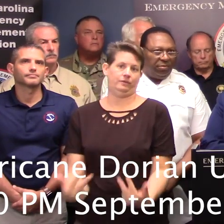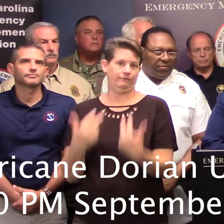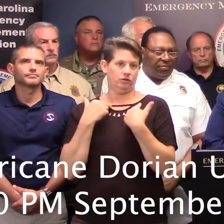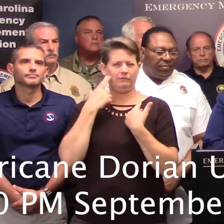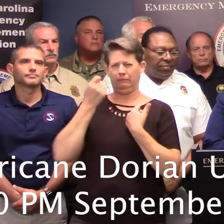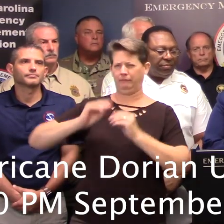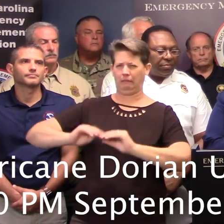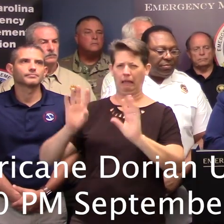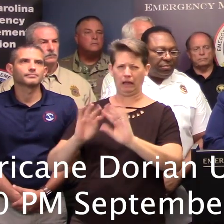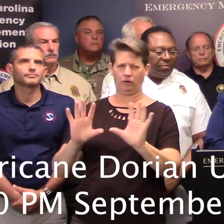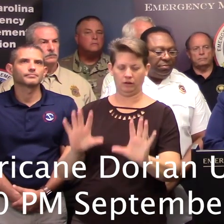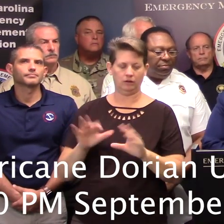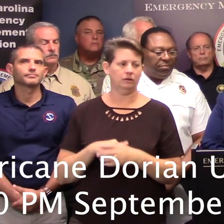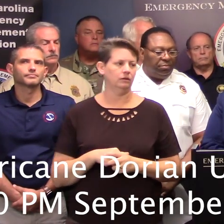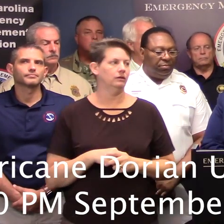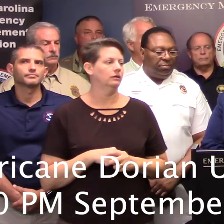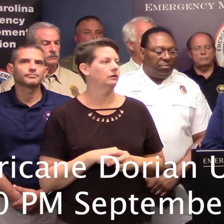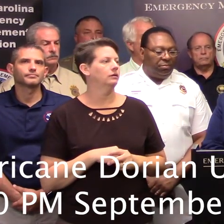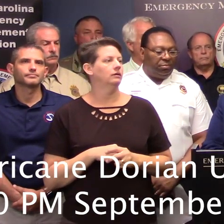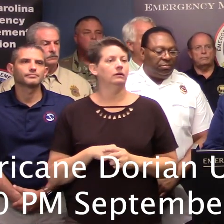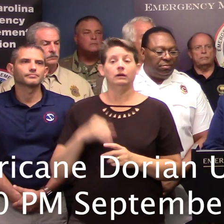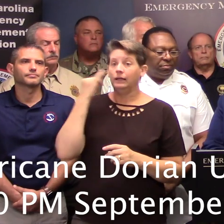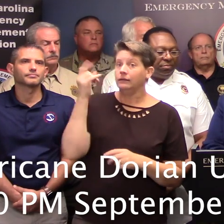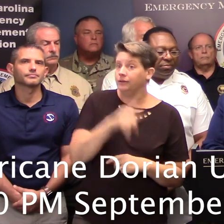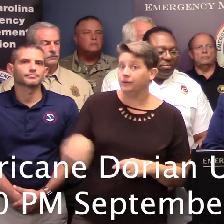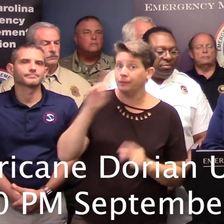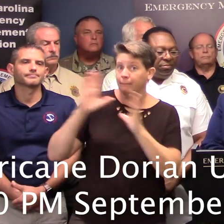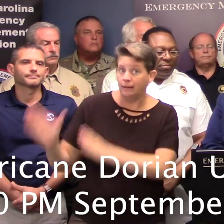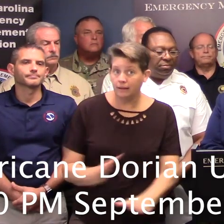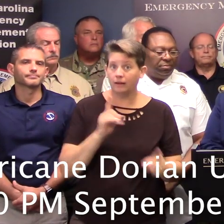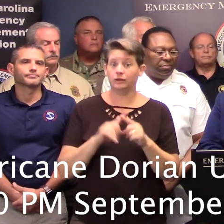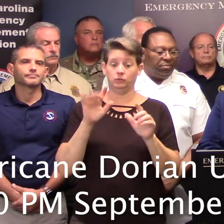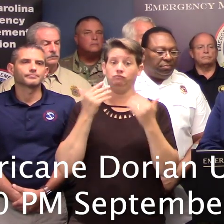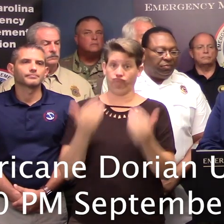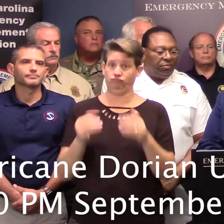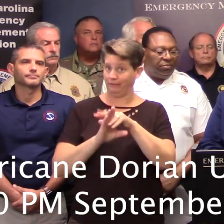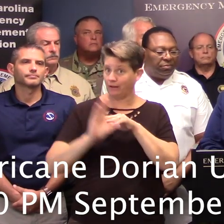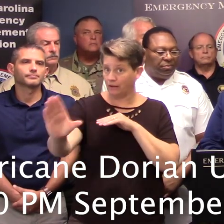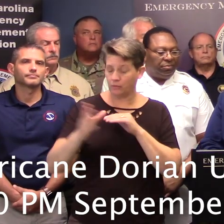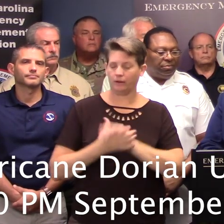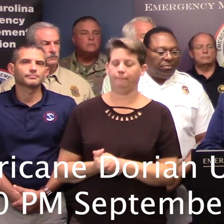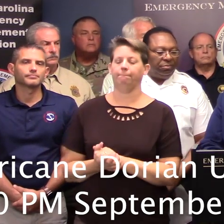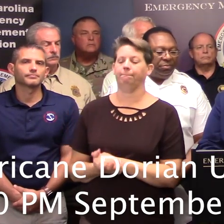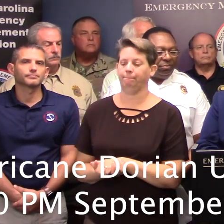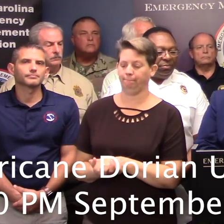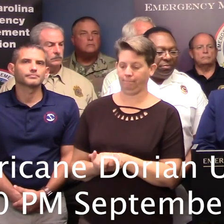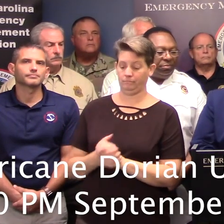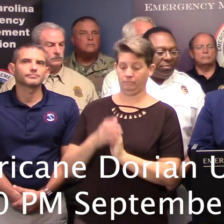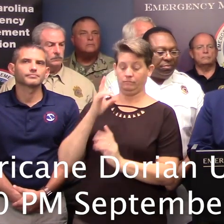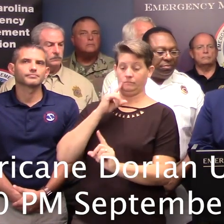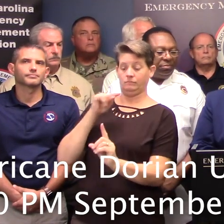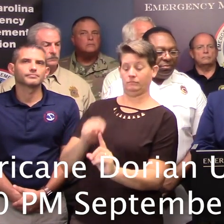clarity to folks that are interested in evacuating on I-26. If you're in Charleston, Mount